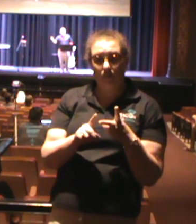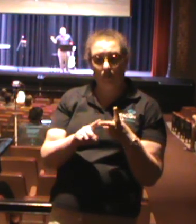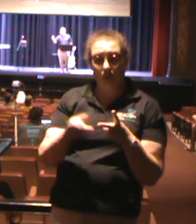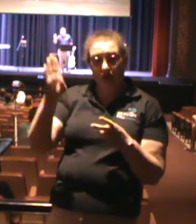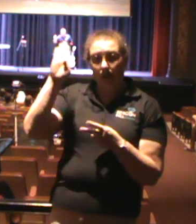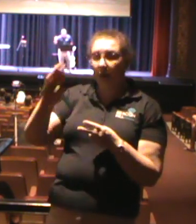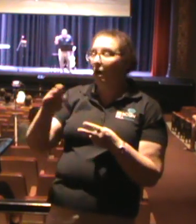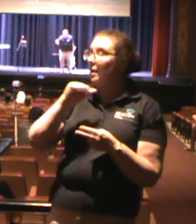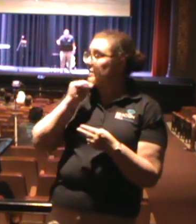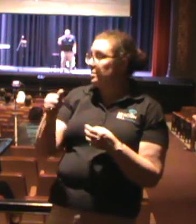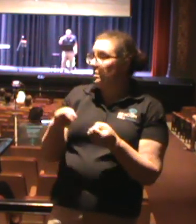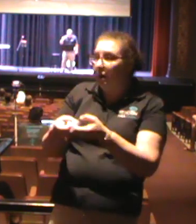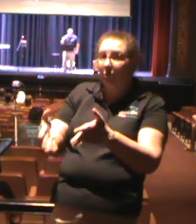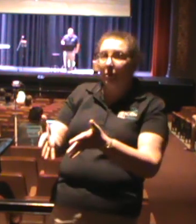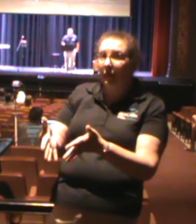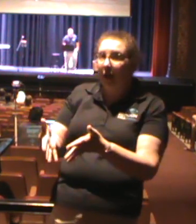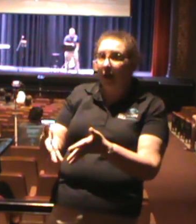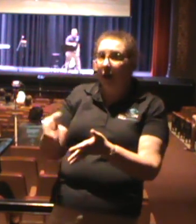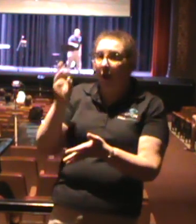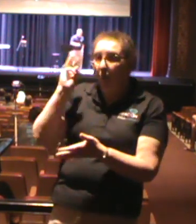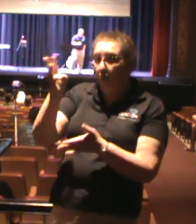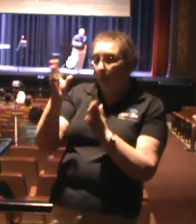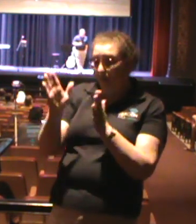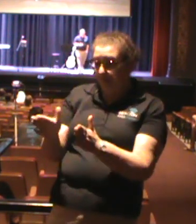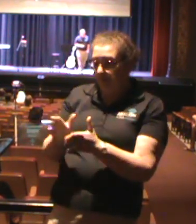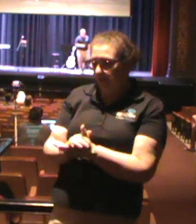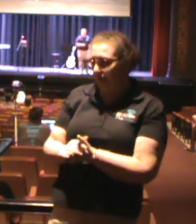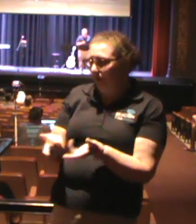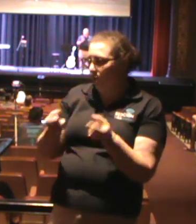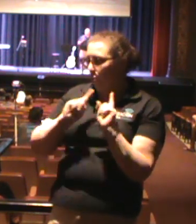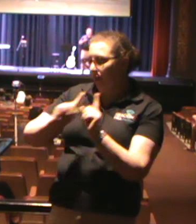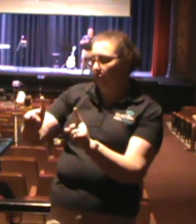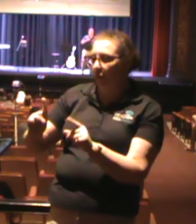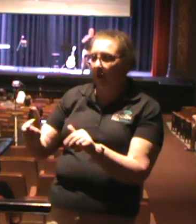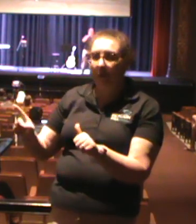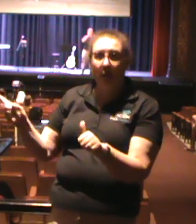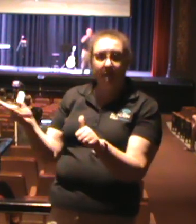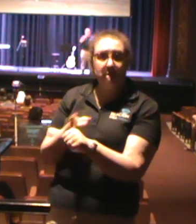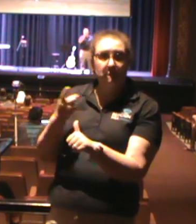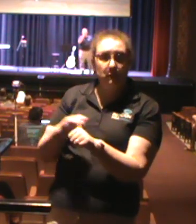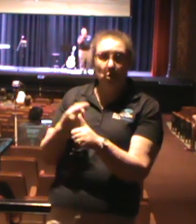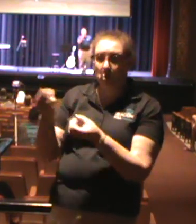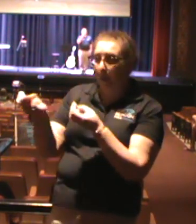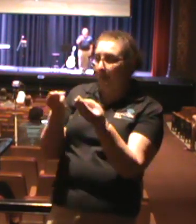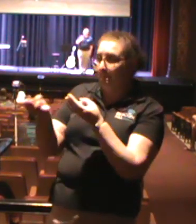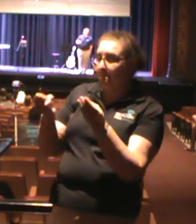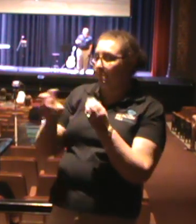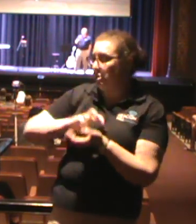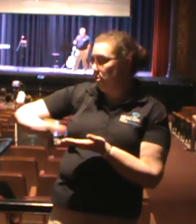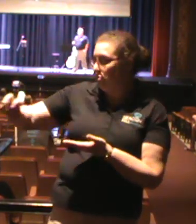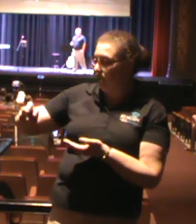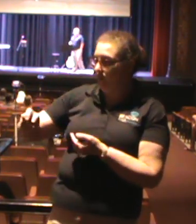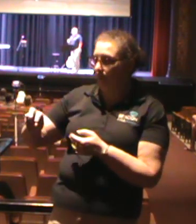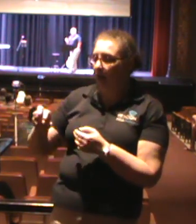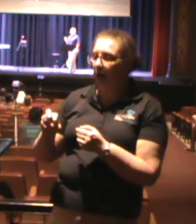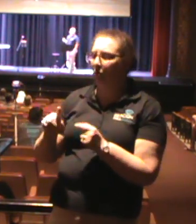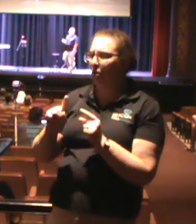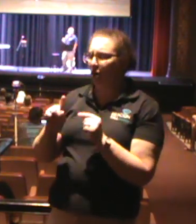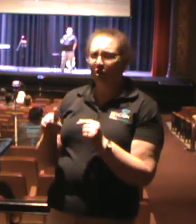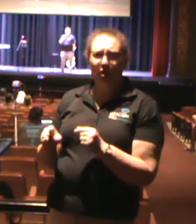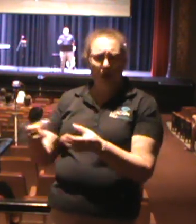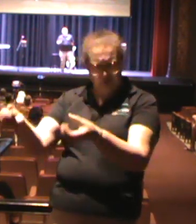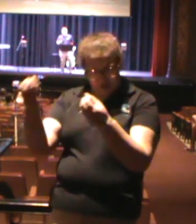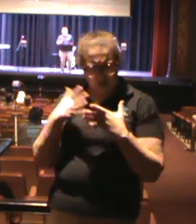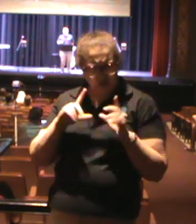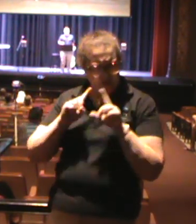witness. God is never without a witness. When I went on my first mission trip, I was told to go find the person of peace. And I'm like, there are